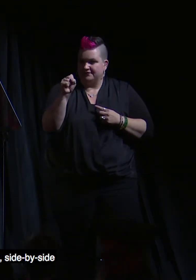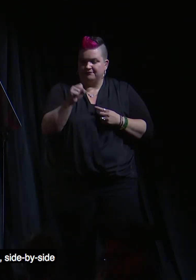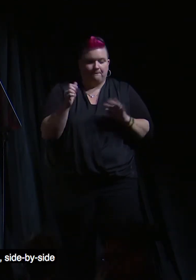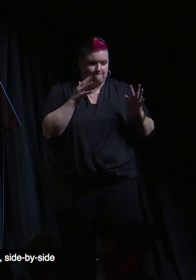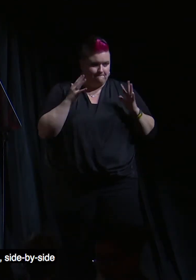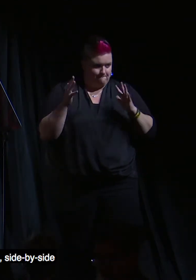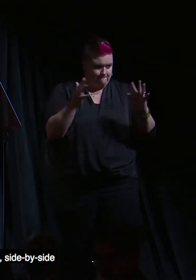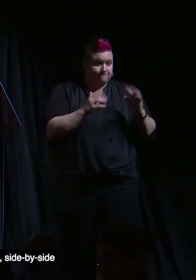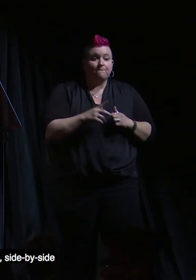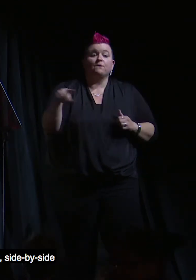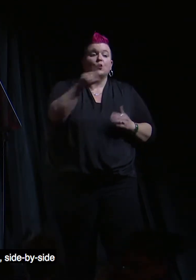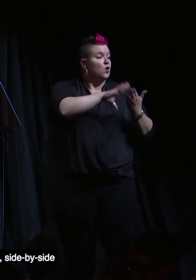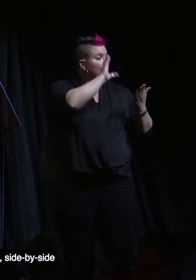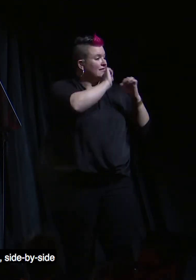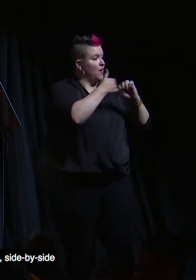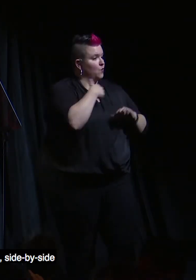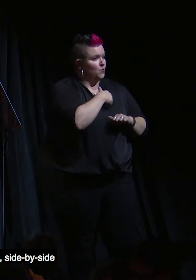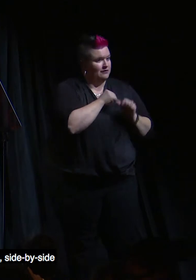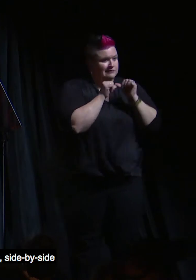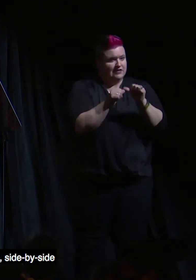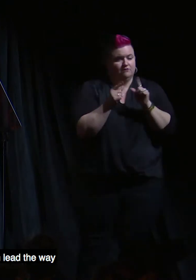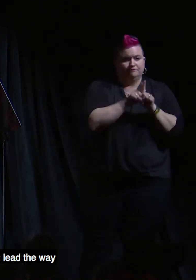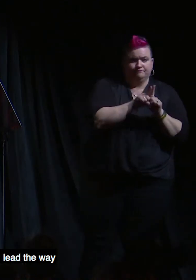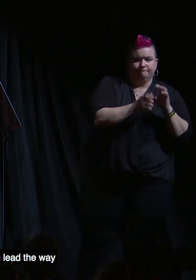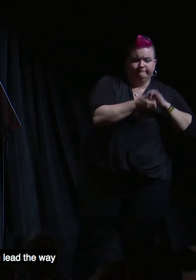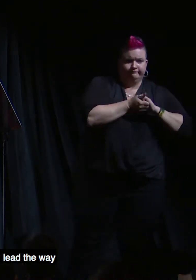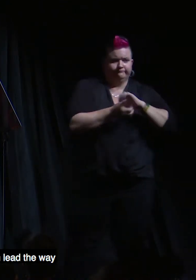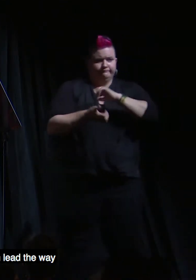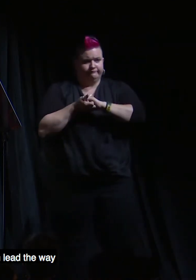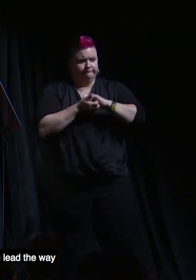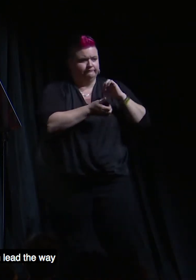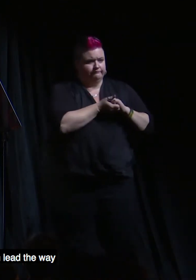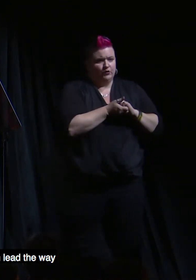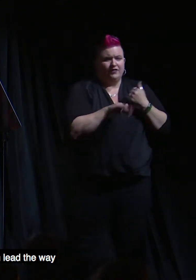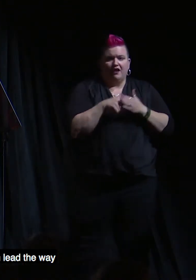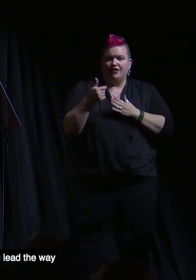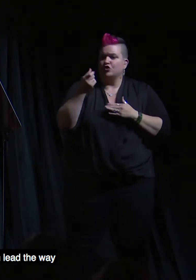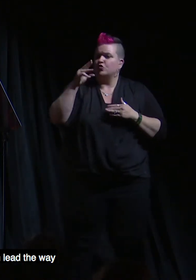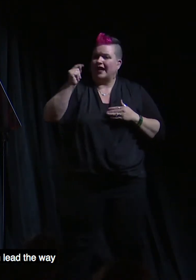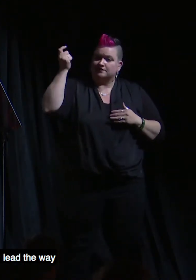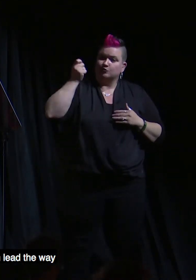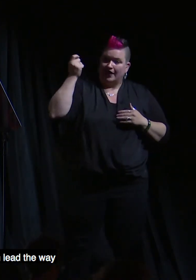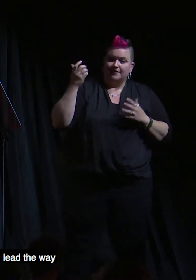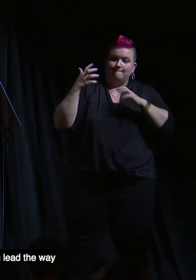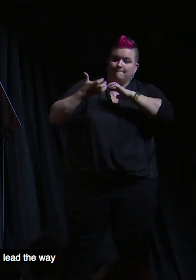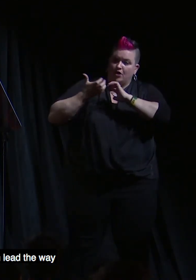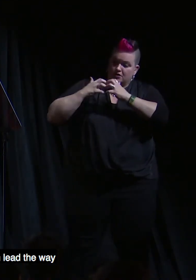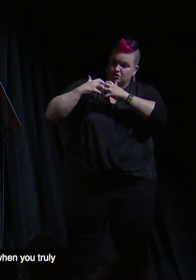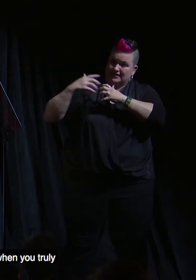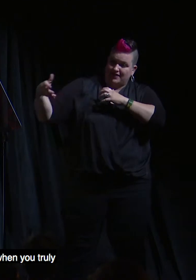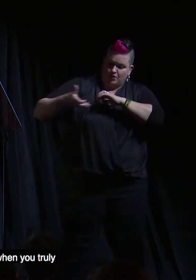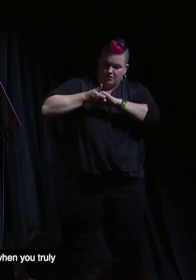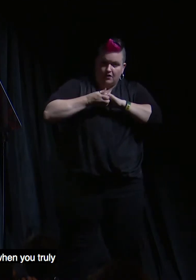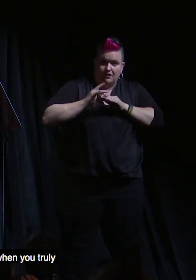You will learn how we continue to walk side by side with our grantee partners and let them lead the way